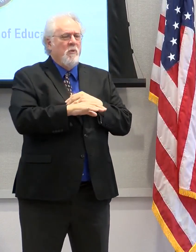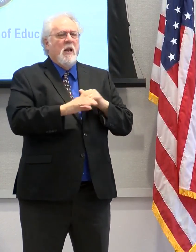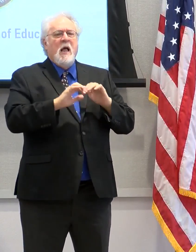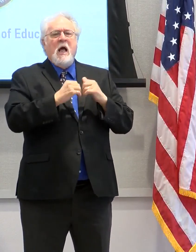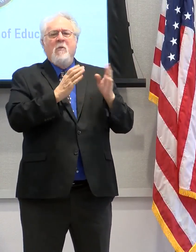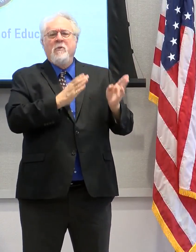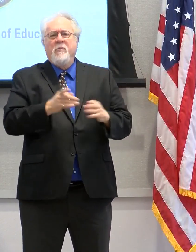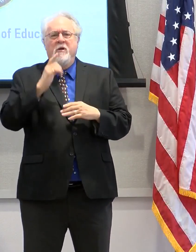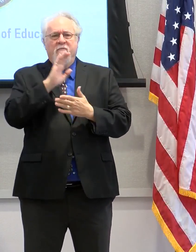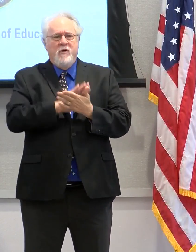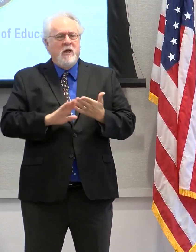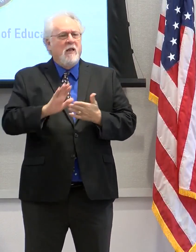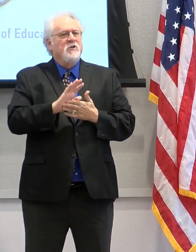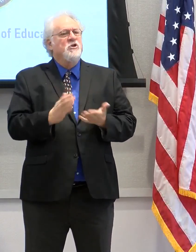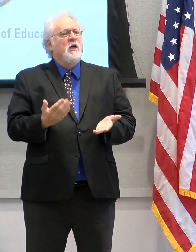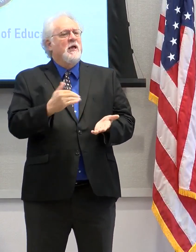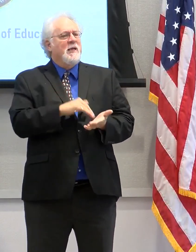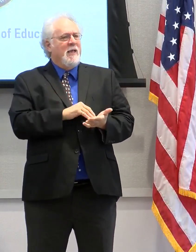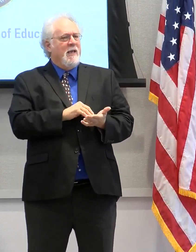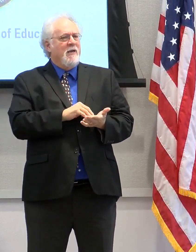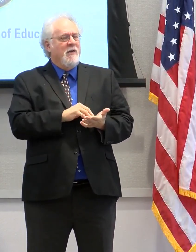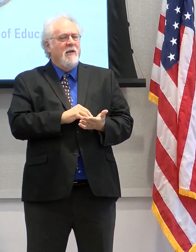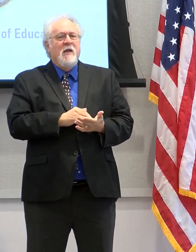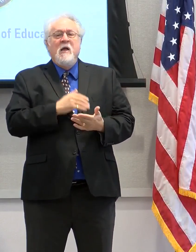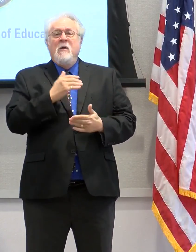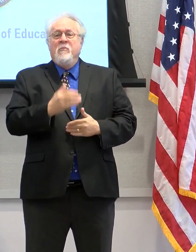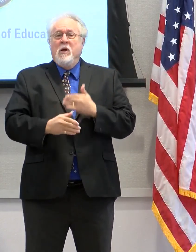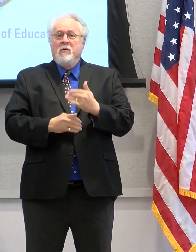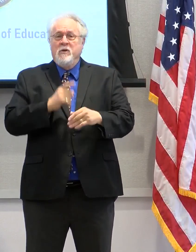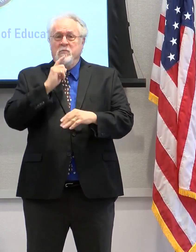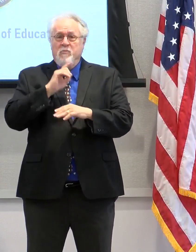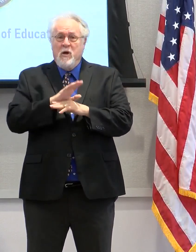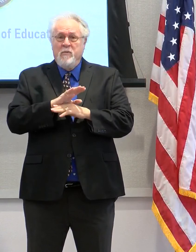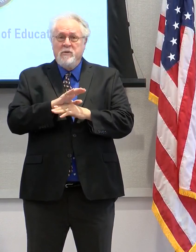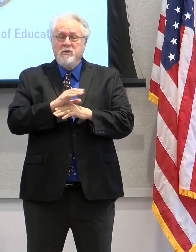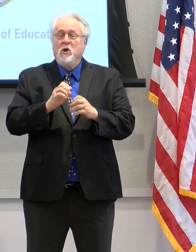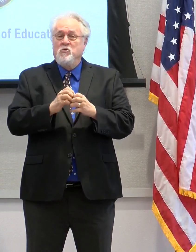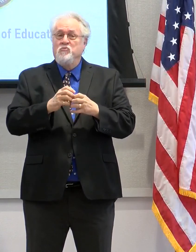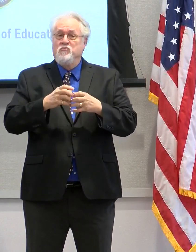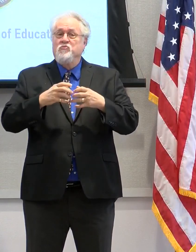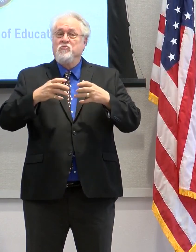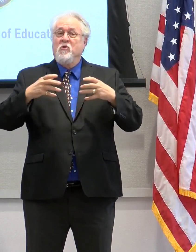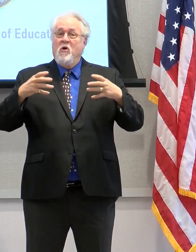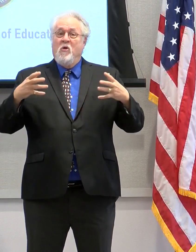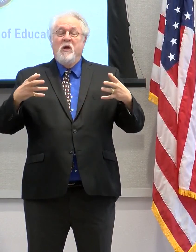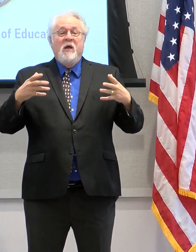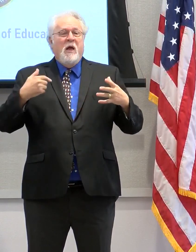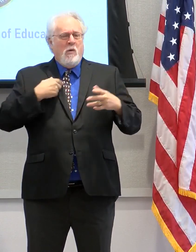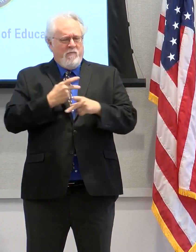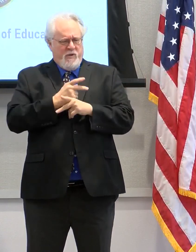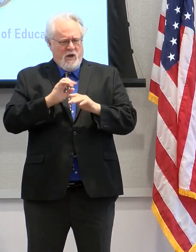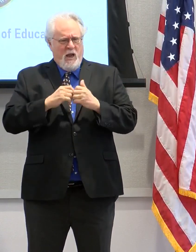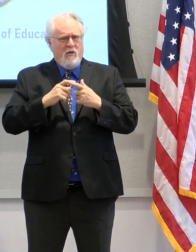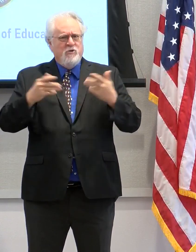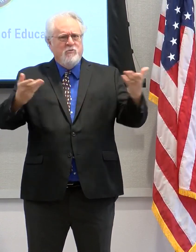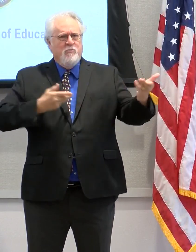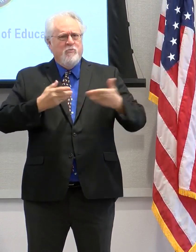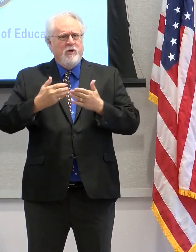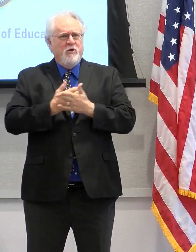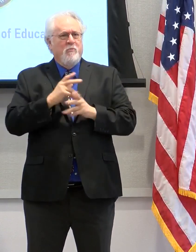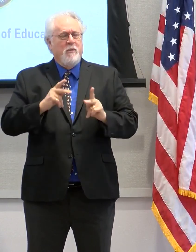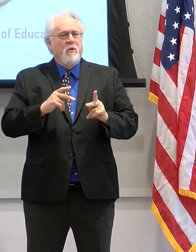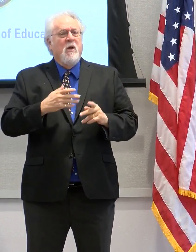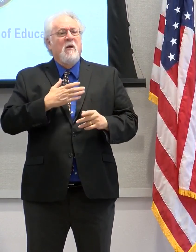to prepare for college. So again, the, the progress on the promise is growing, even as an event, as we figure out how to bring in new people.